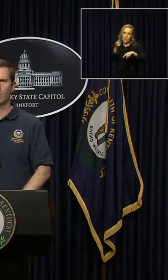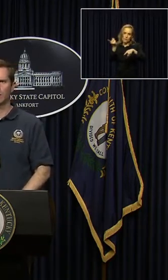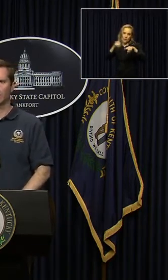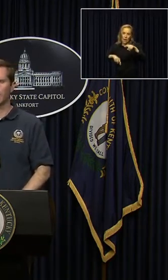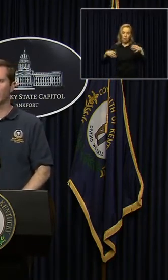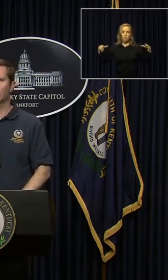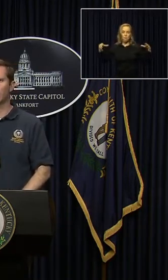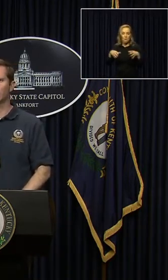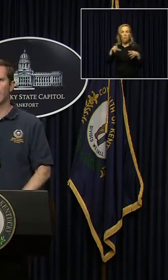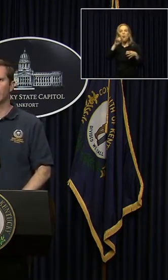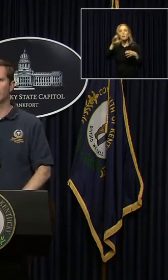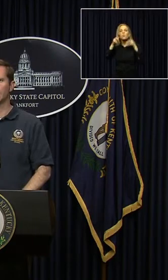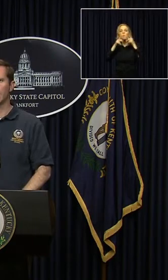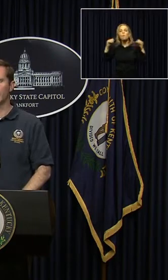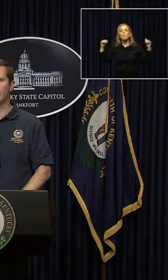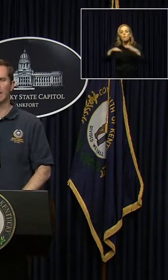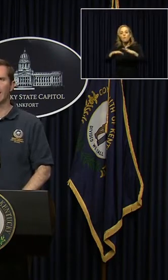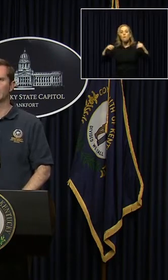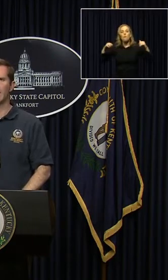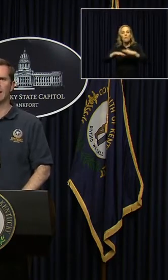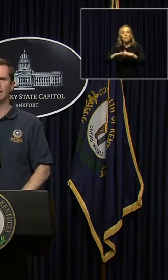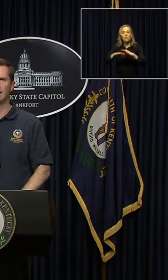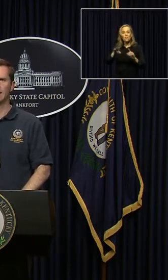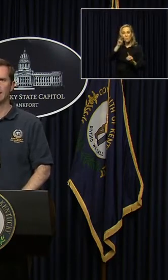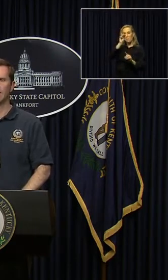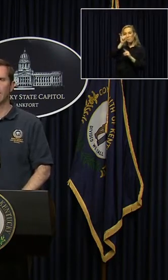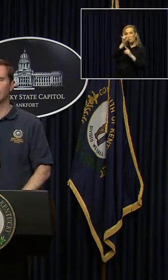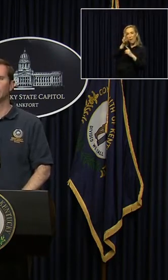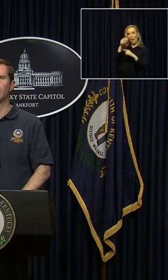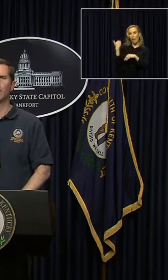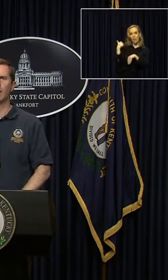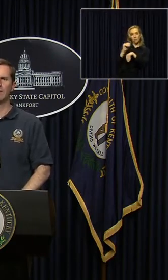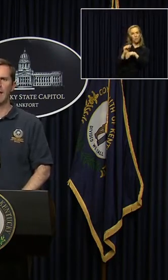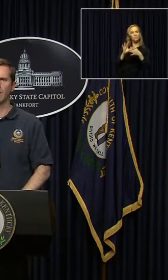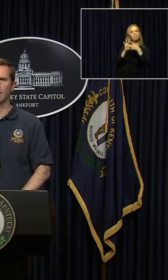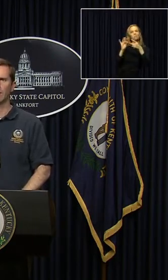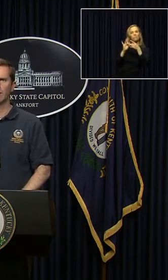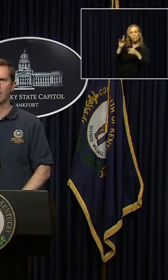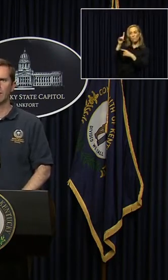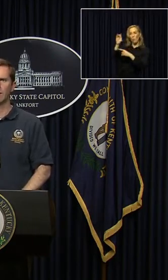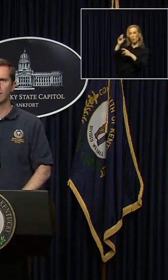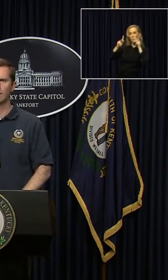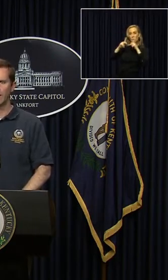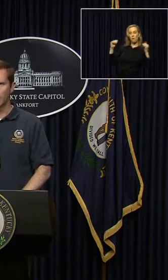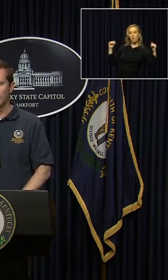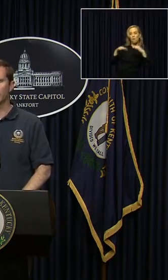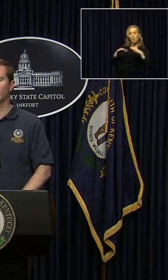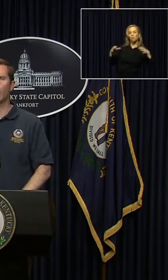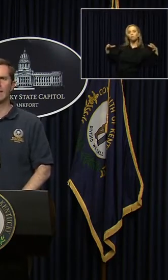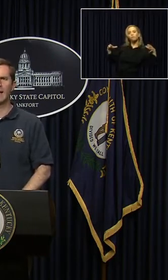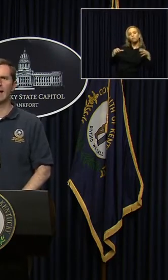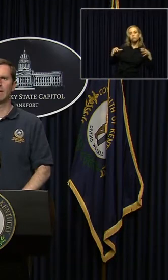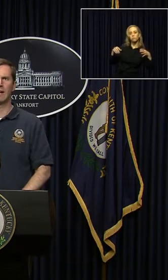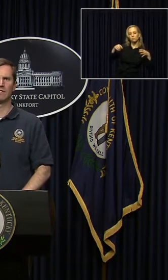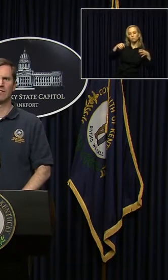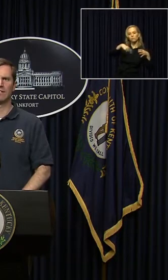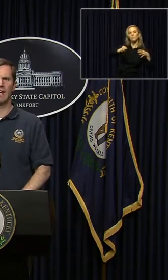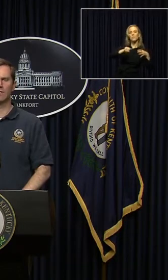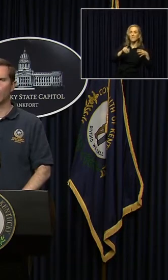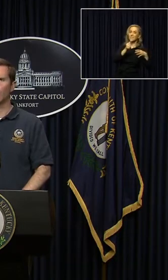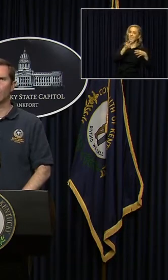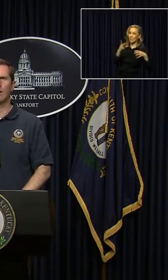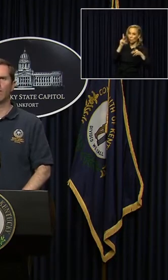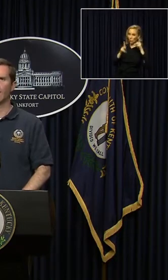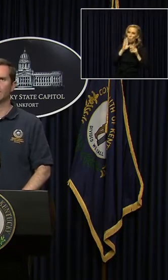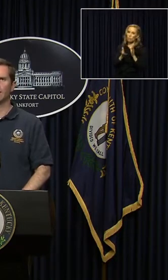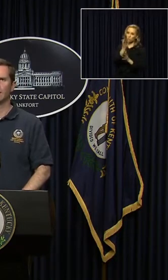which the mayor talked about happening last night. If hundreds of people come together, several people are going to die because of